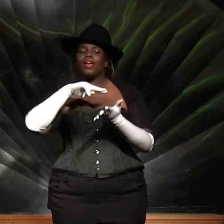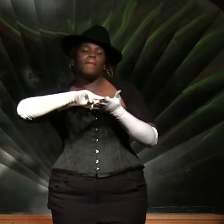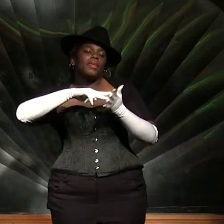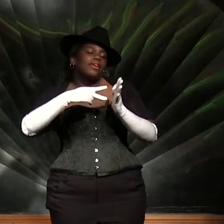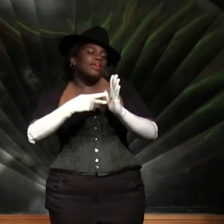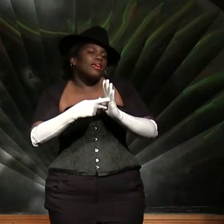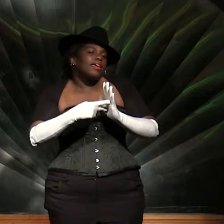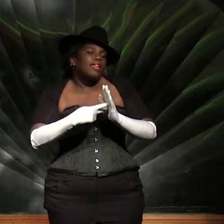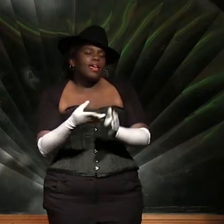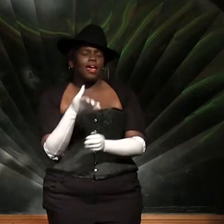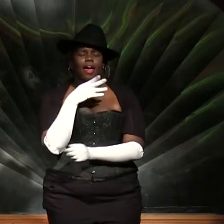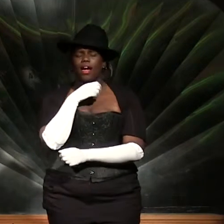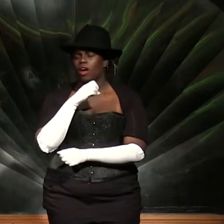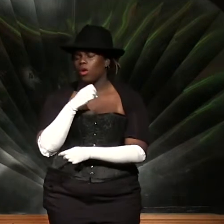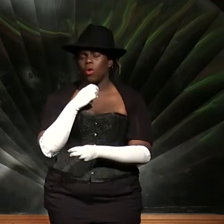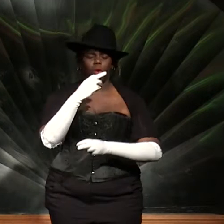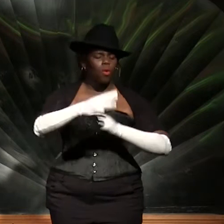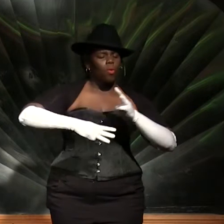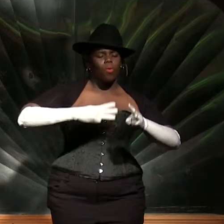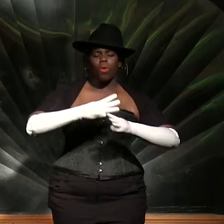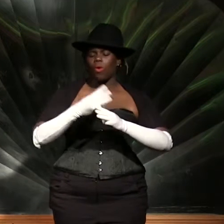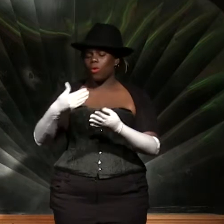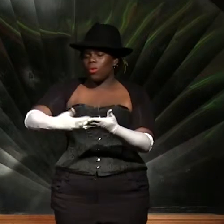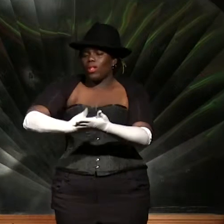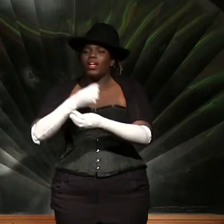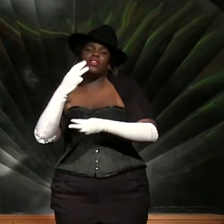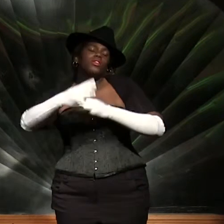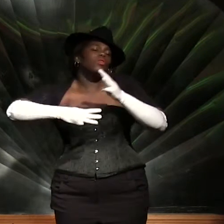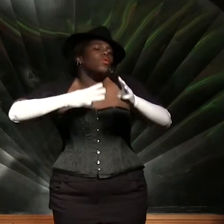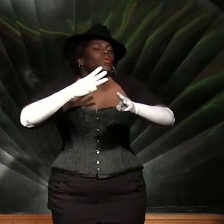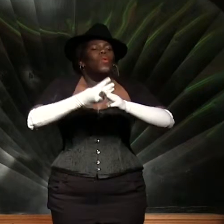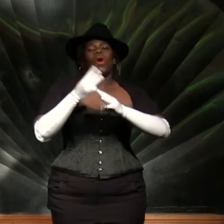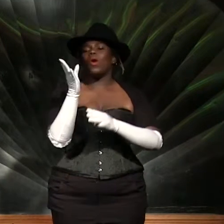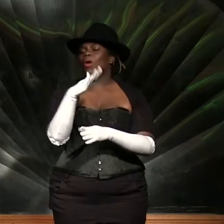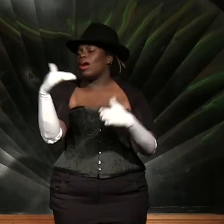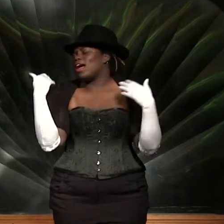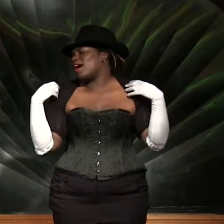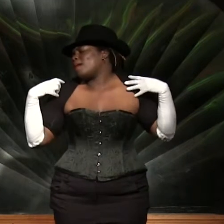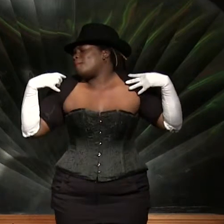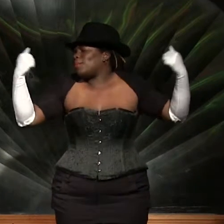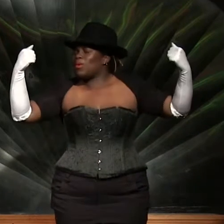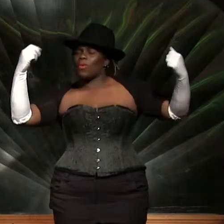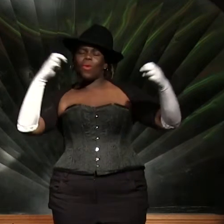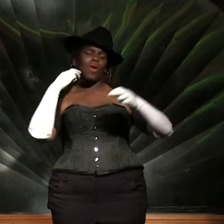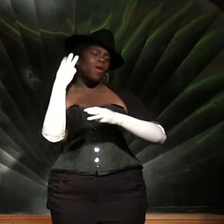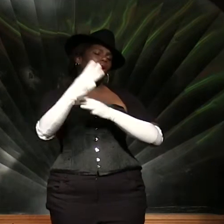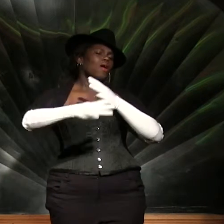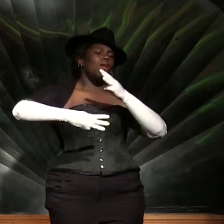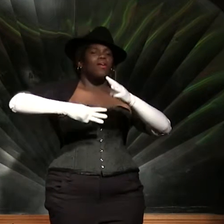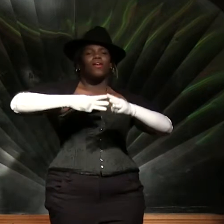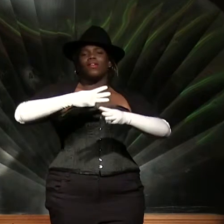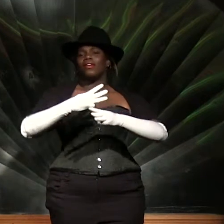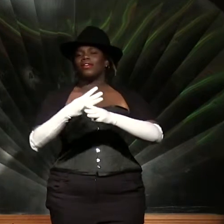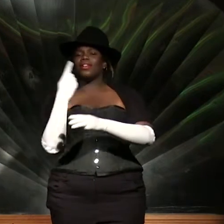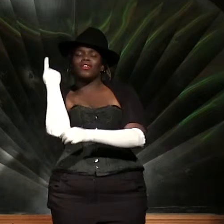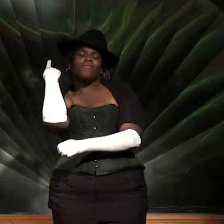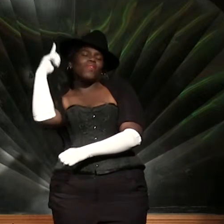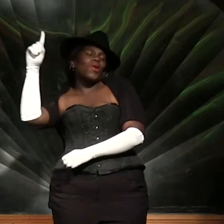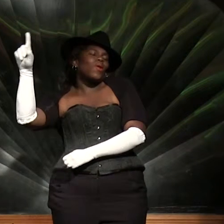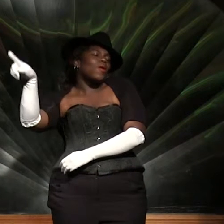I mean And this old world is a new world And a bold world for